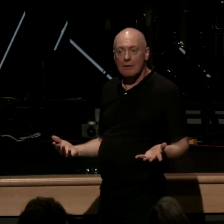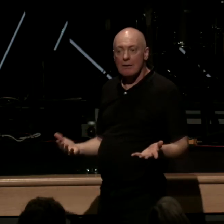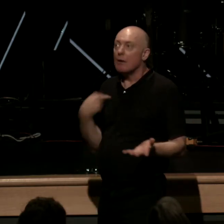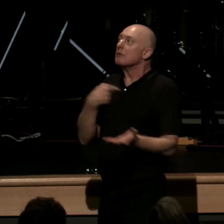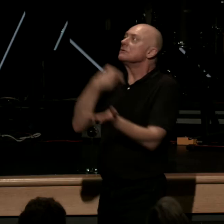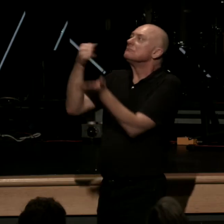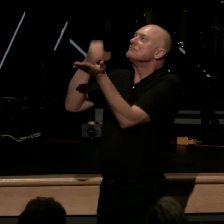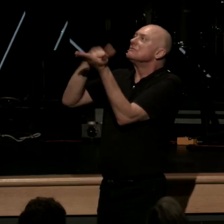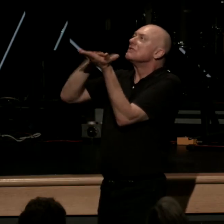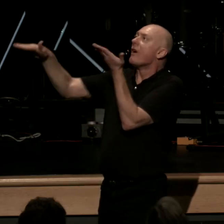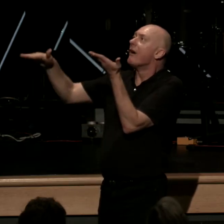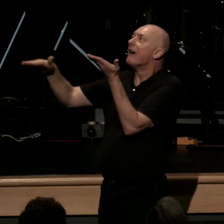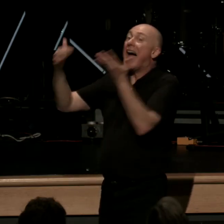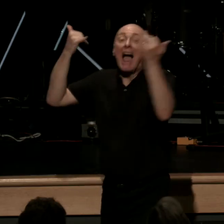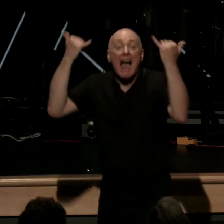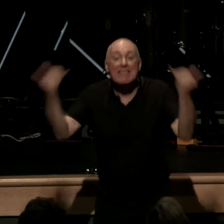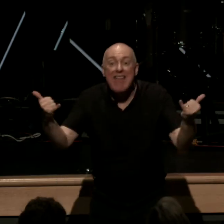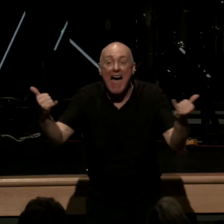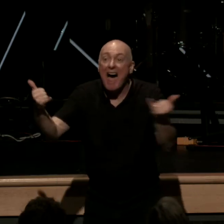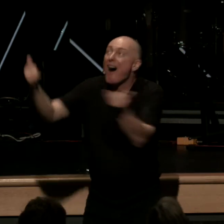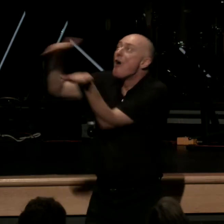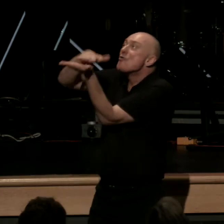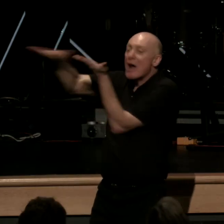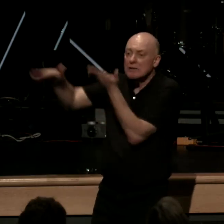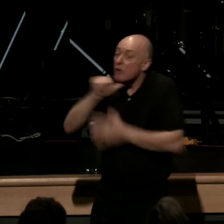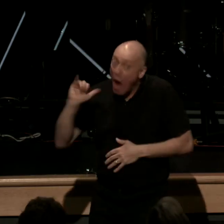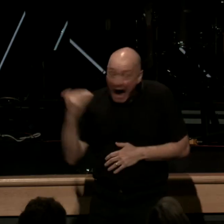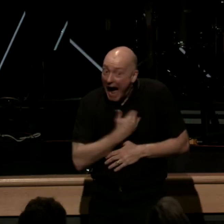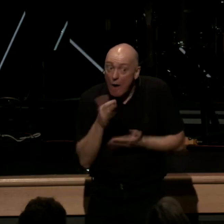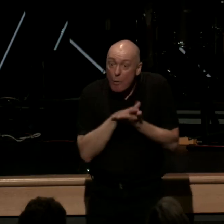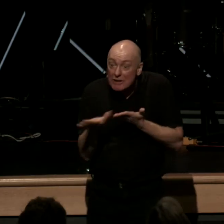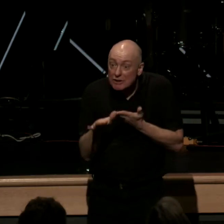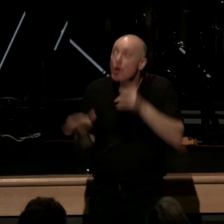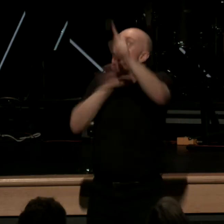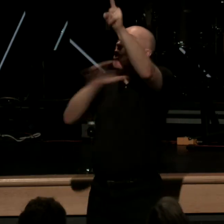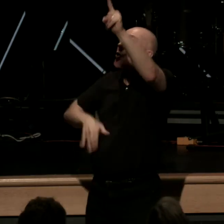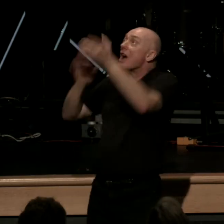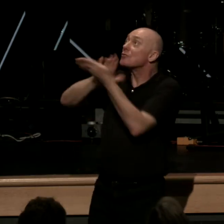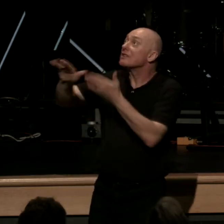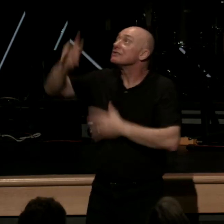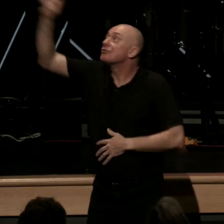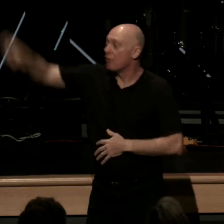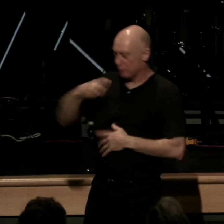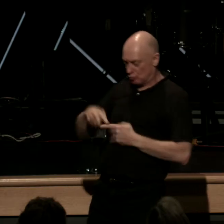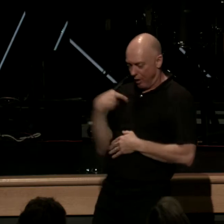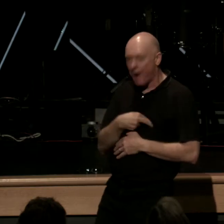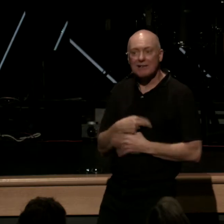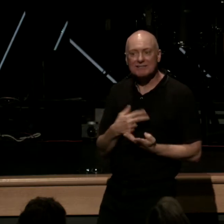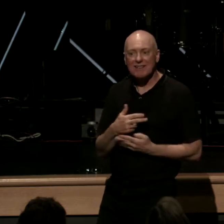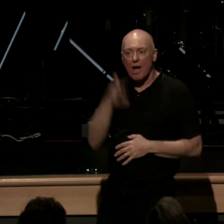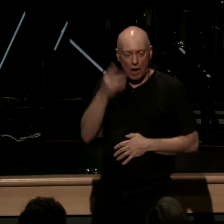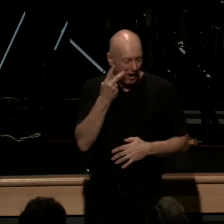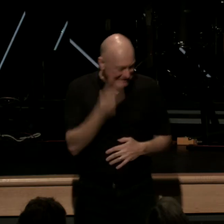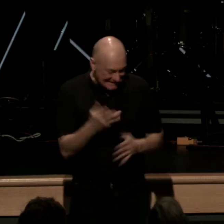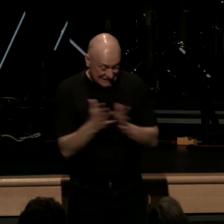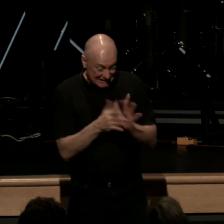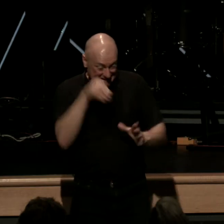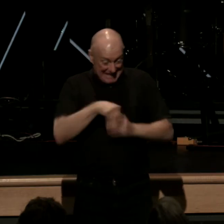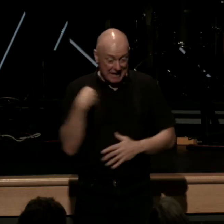we are now righteous not our righteousness Christ's righteousness on us God sees his son in us he puts down the gavel